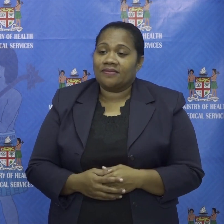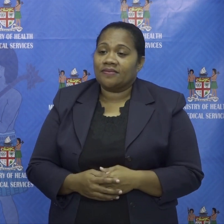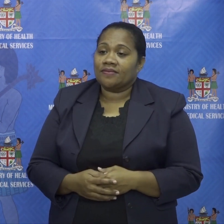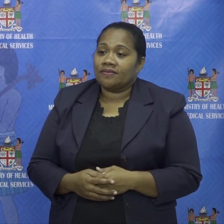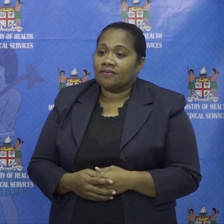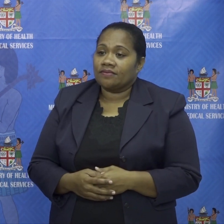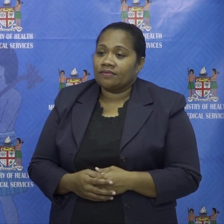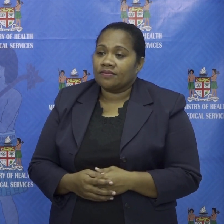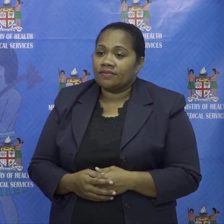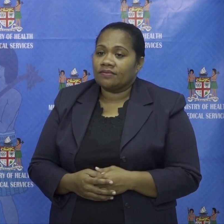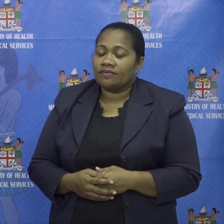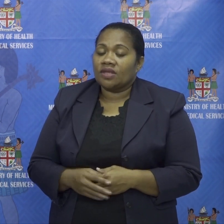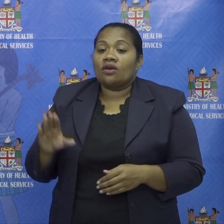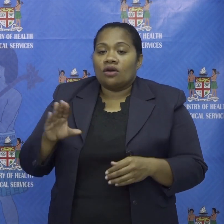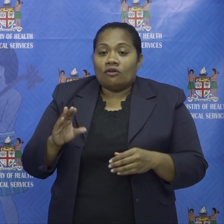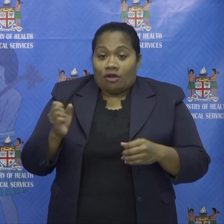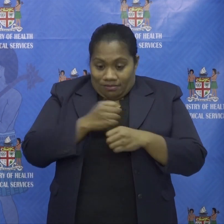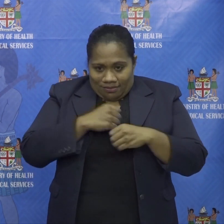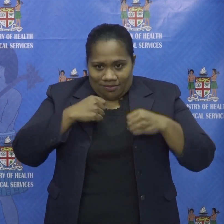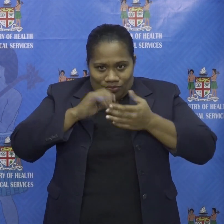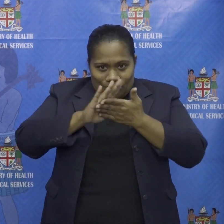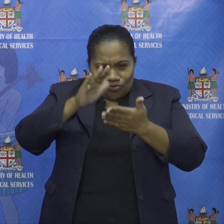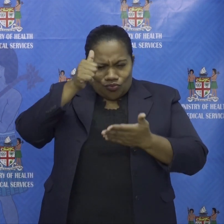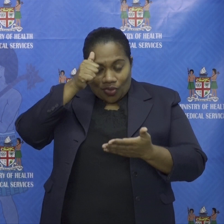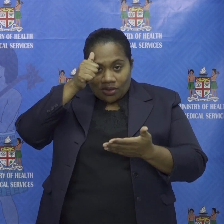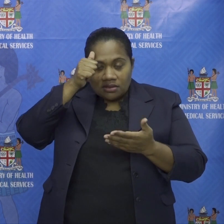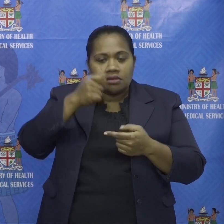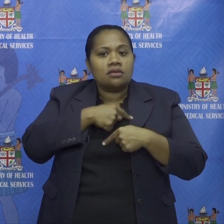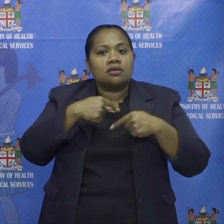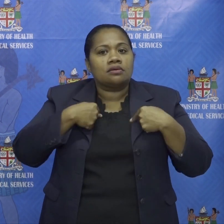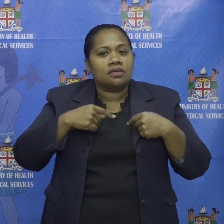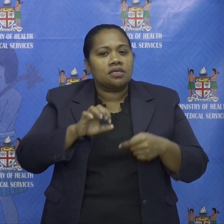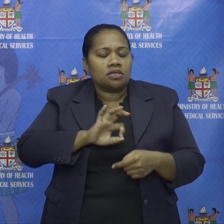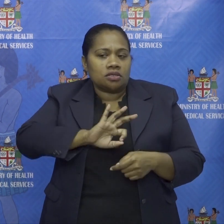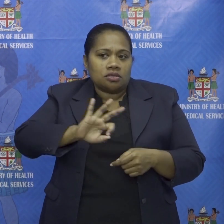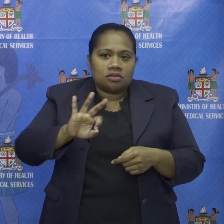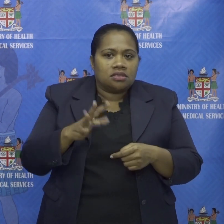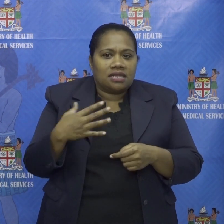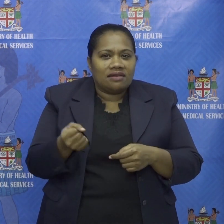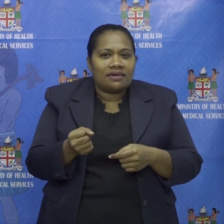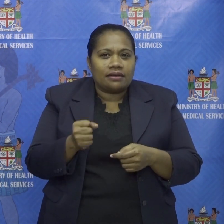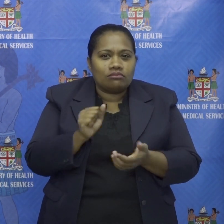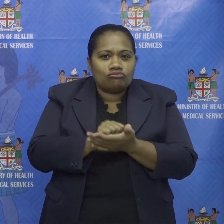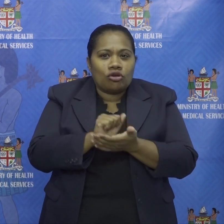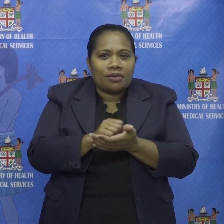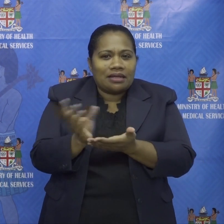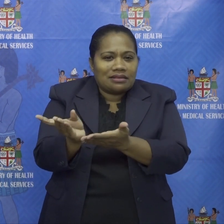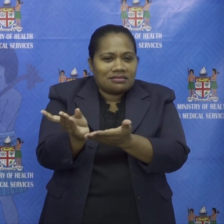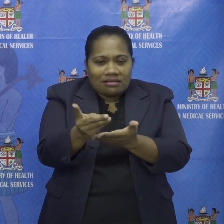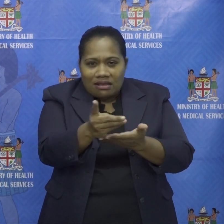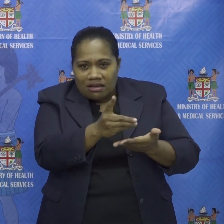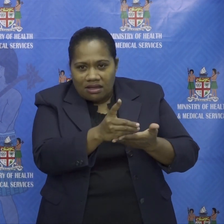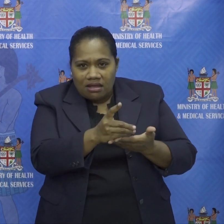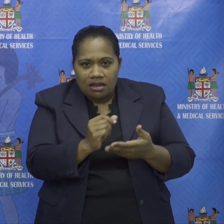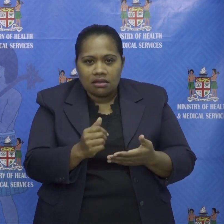we the to the best of our knowledge we haven't got some clear-cut data that says exactly how much